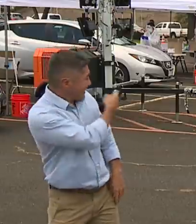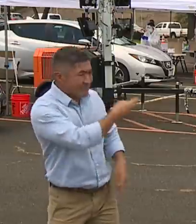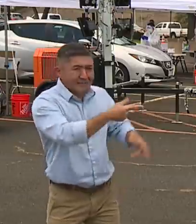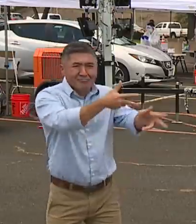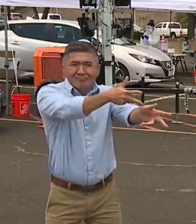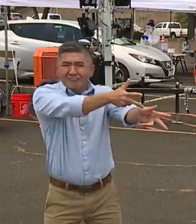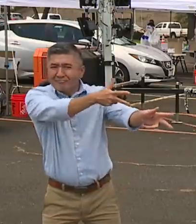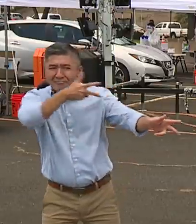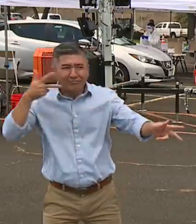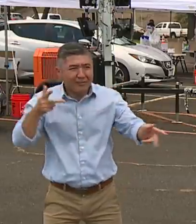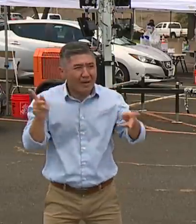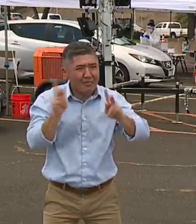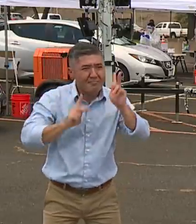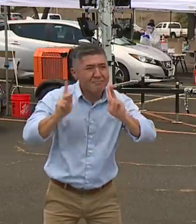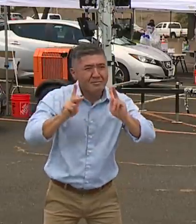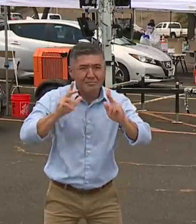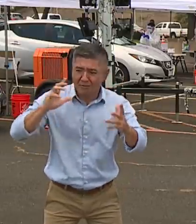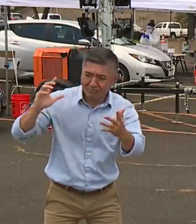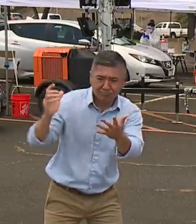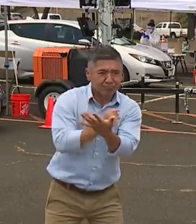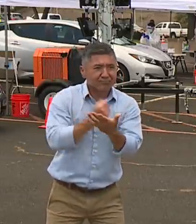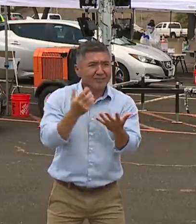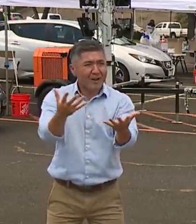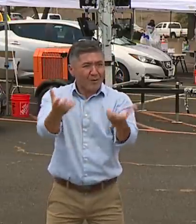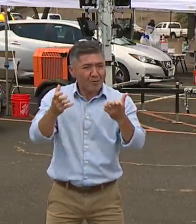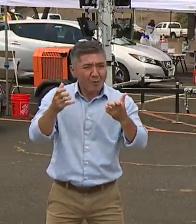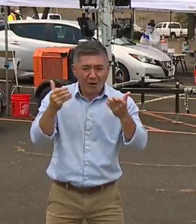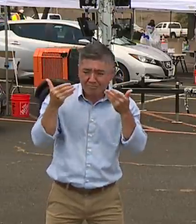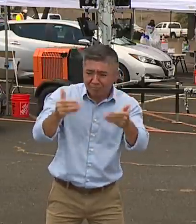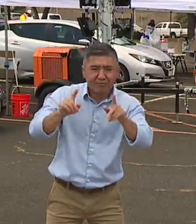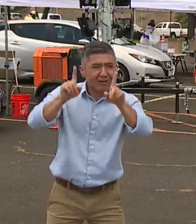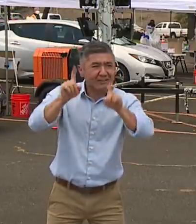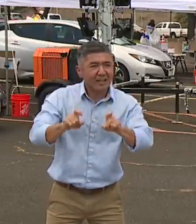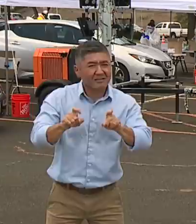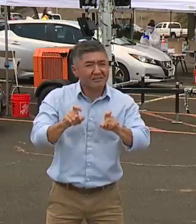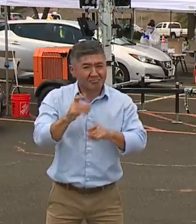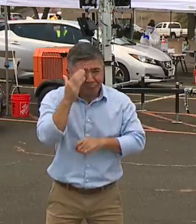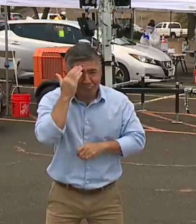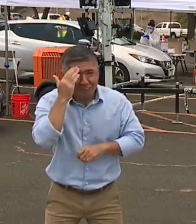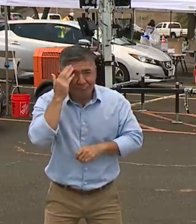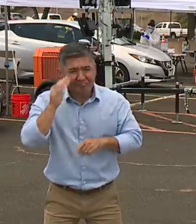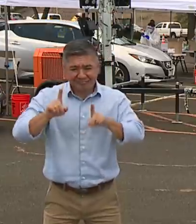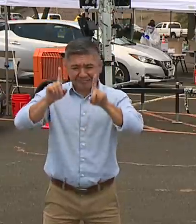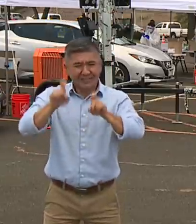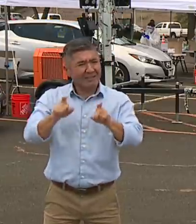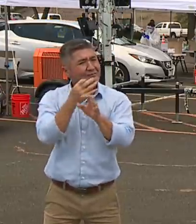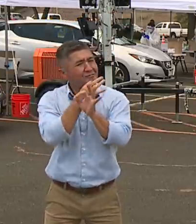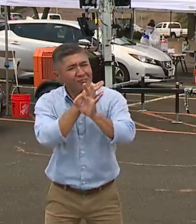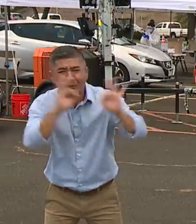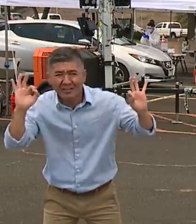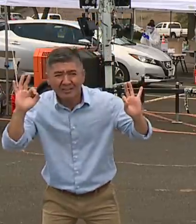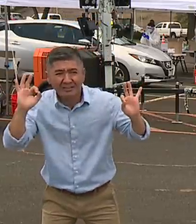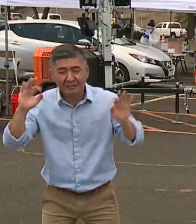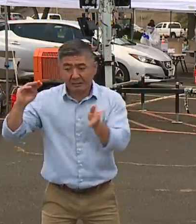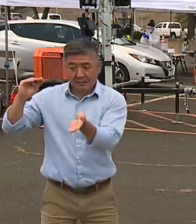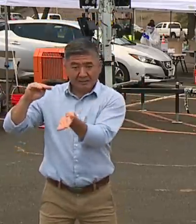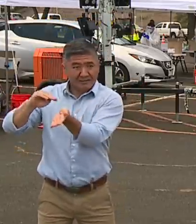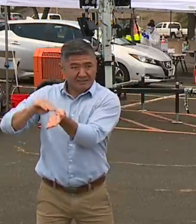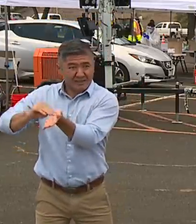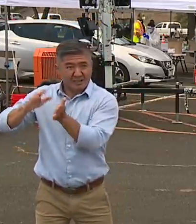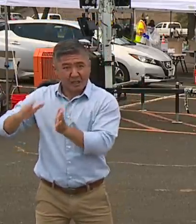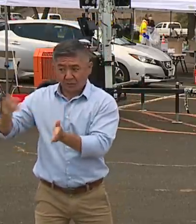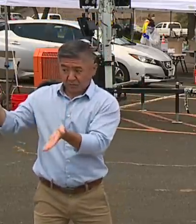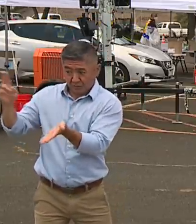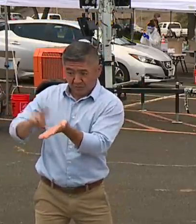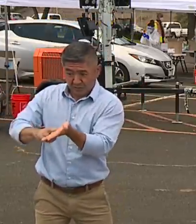are embracing our call to come and get tested. Testing is free. You don't need a doctor's order, and we're going to be doing